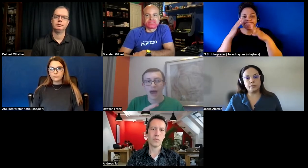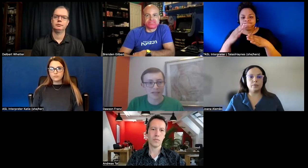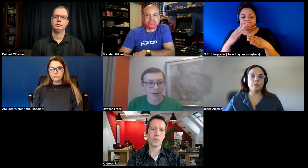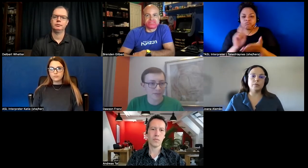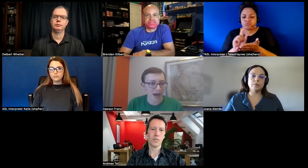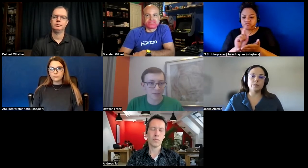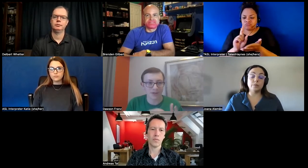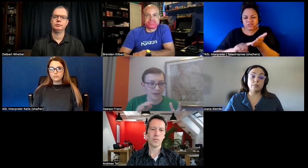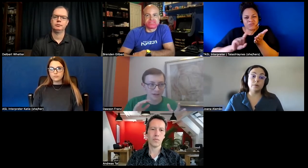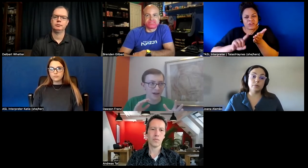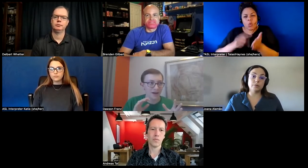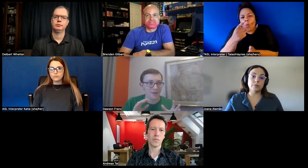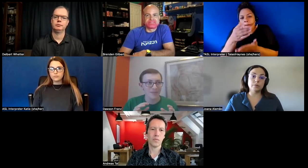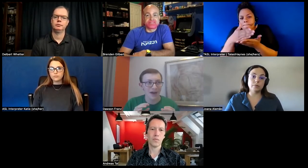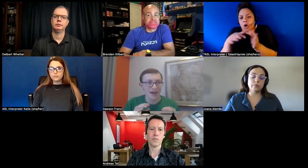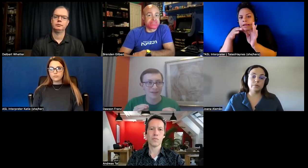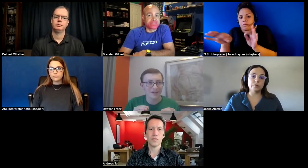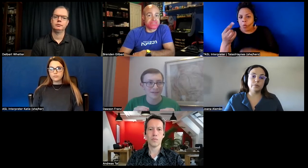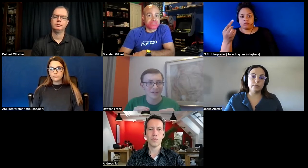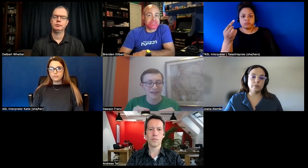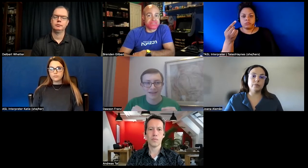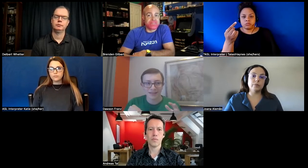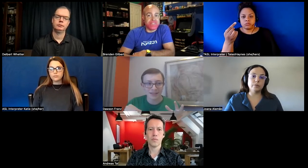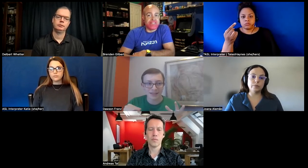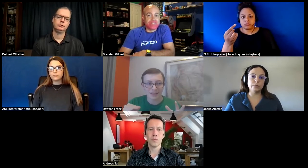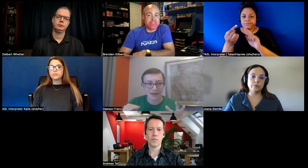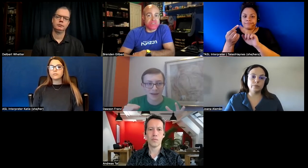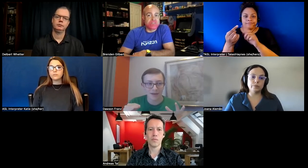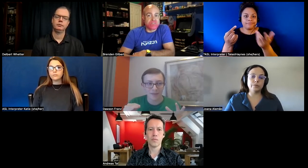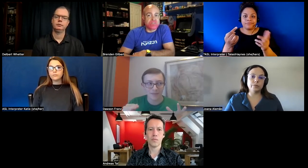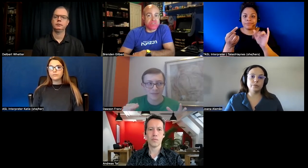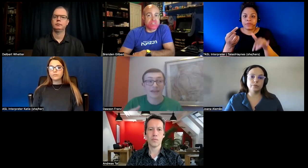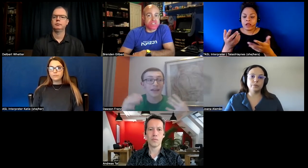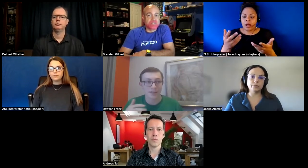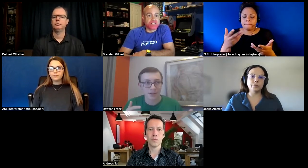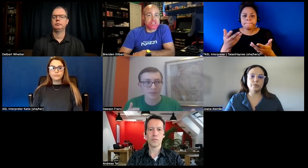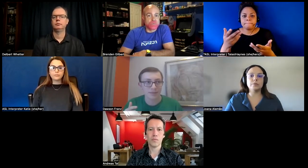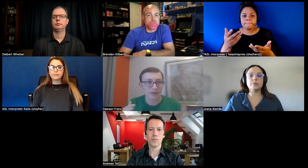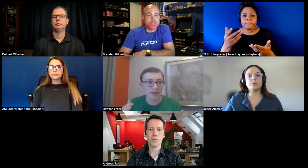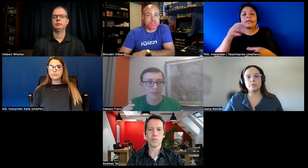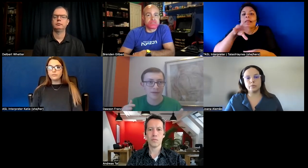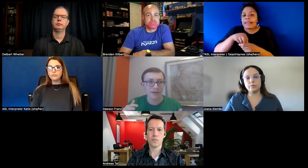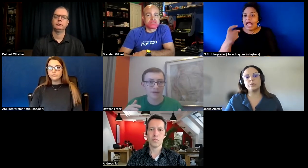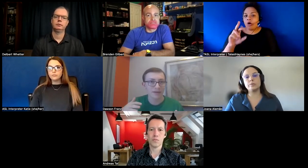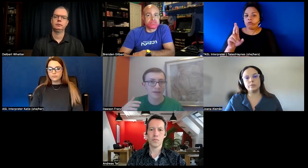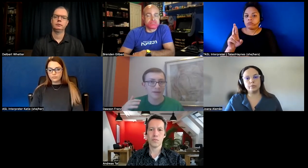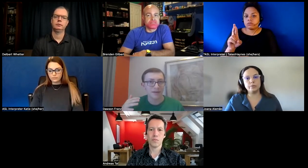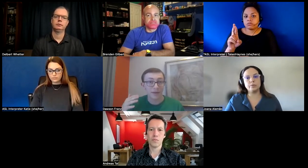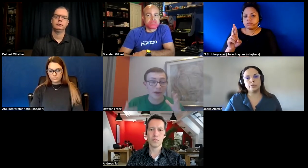aspect of captioning um that is uh like in xr specifically that would be like better